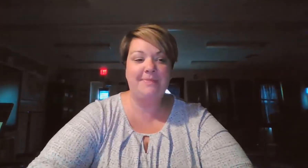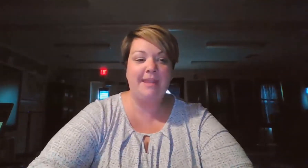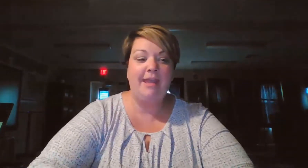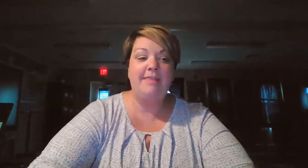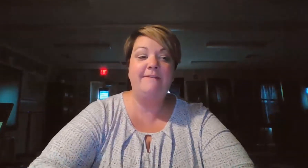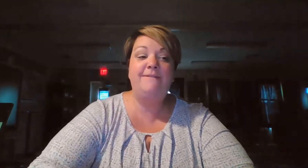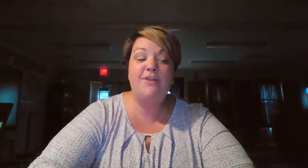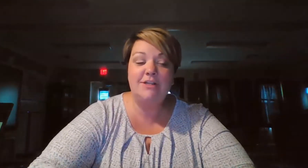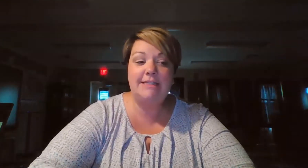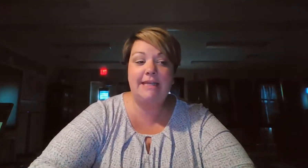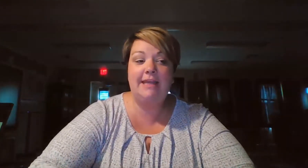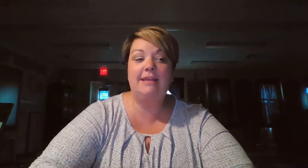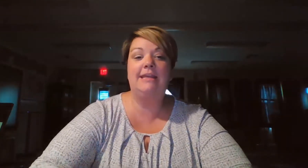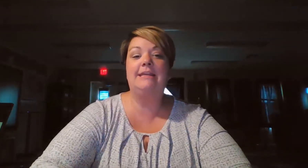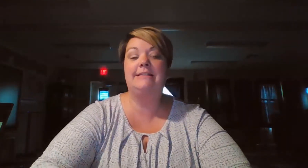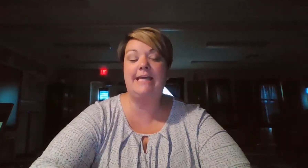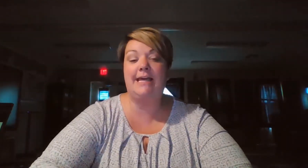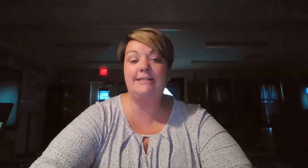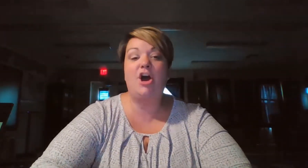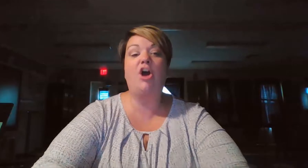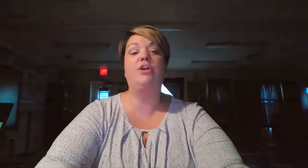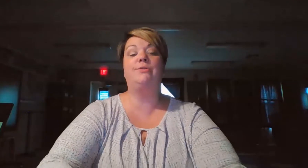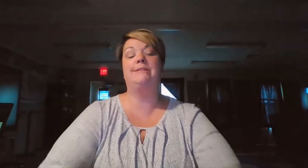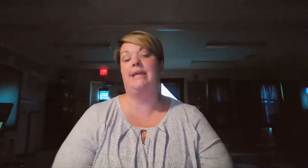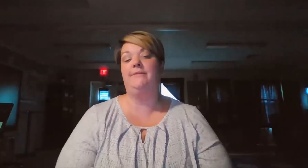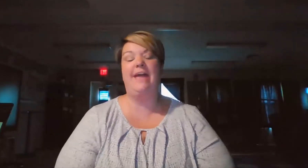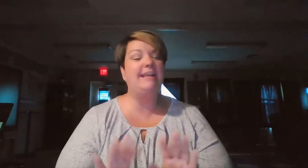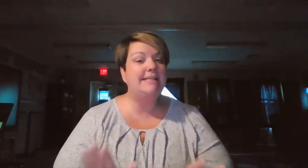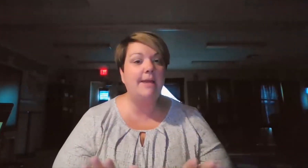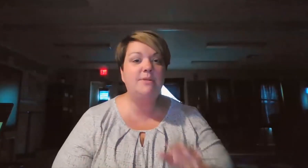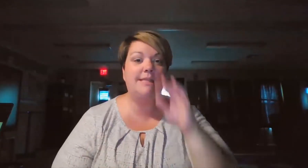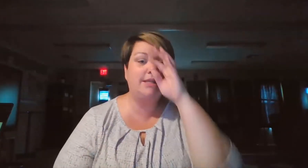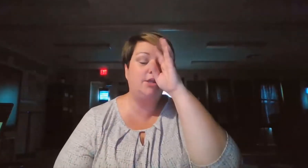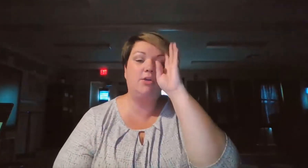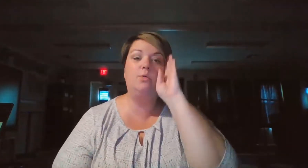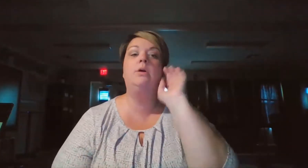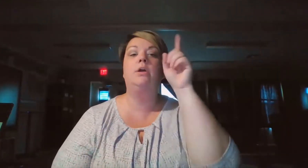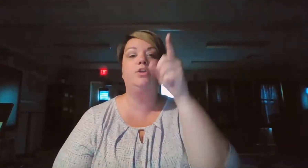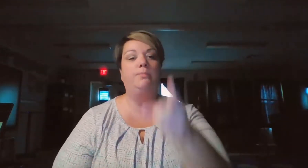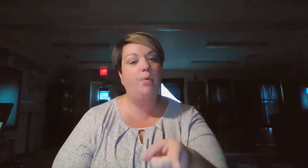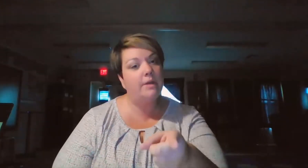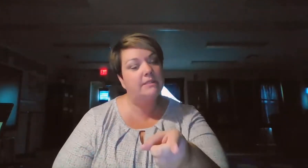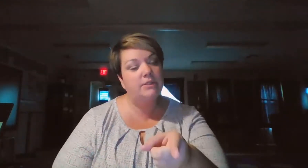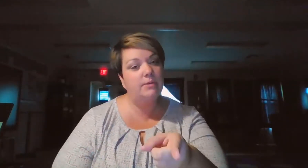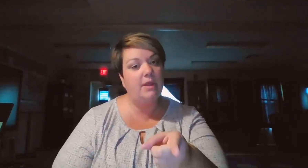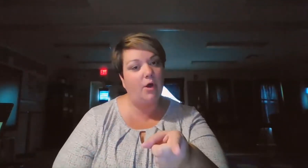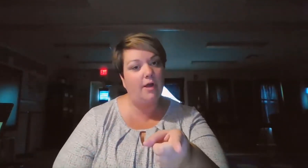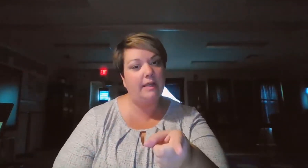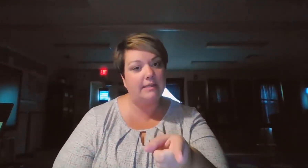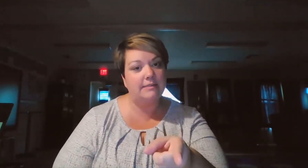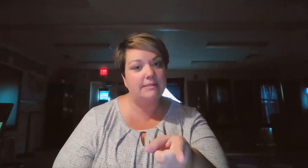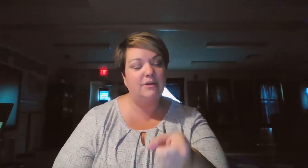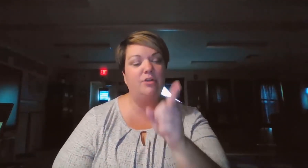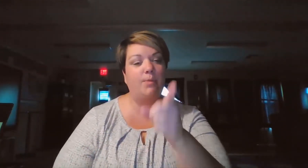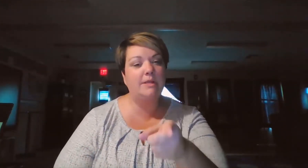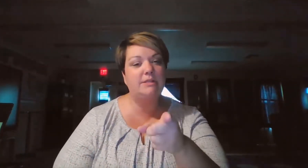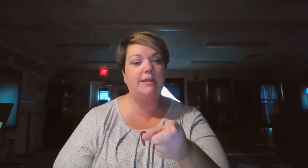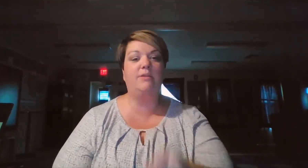The first thing says, are you safe? Anytime you say you, you point to the audience or you point to the other